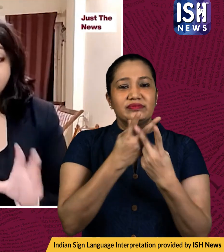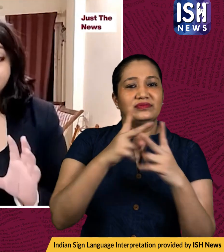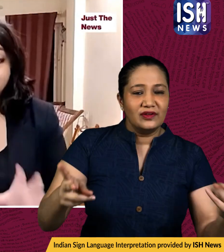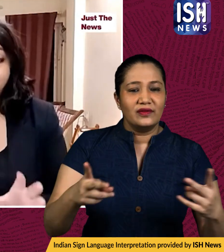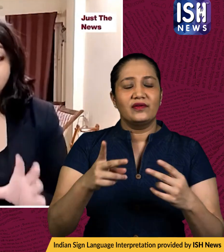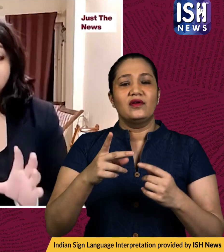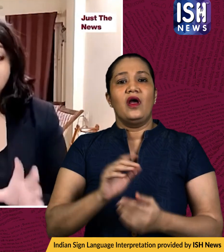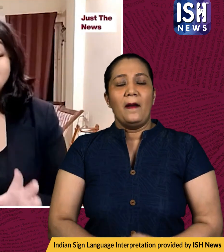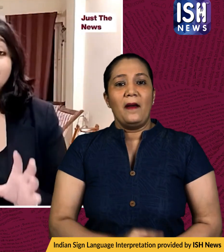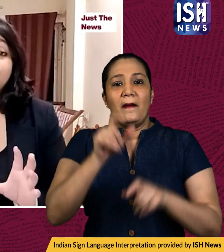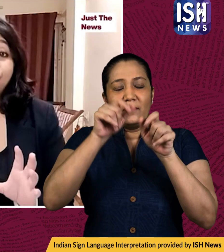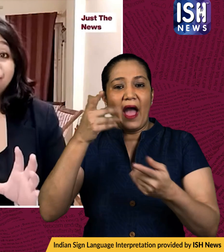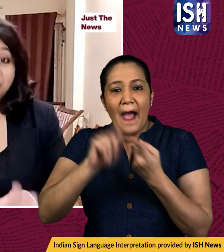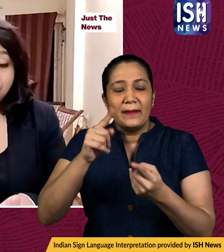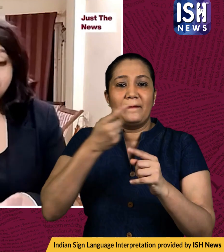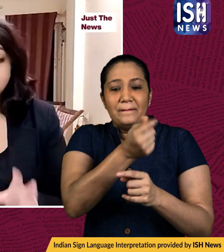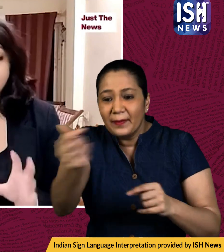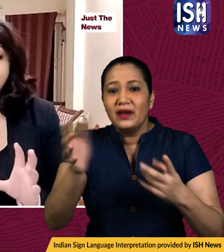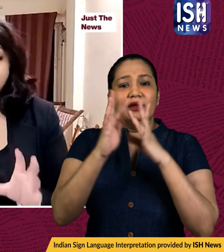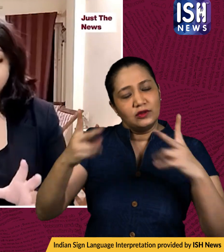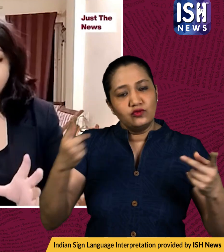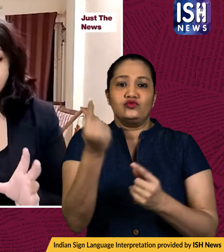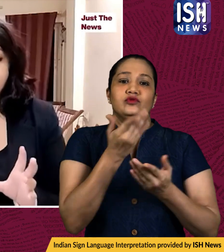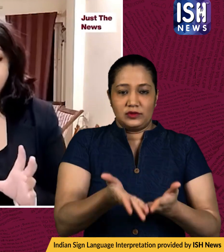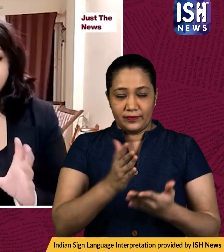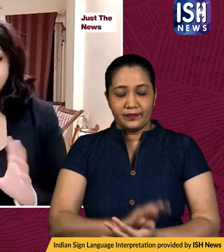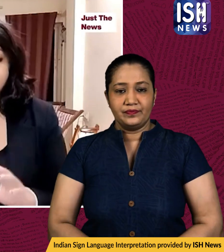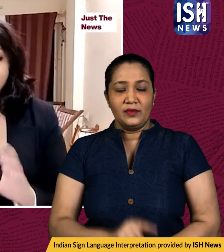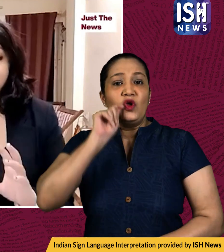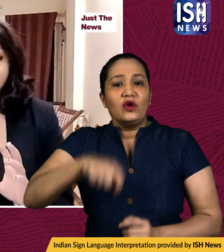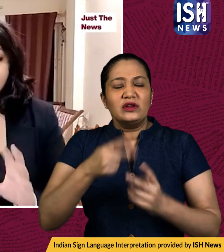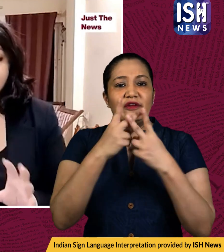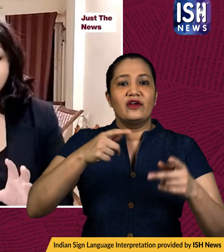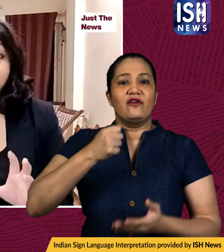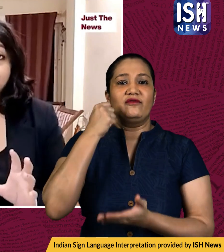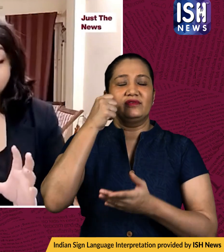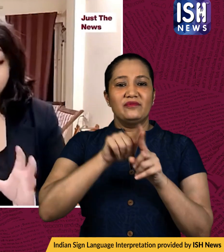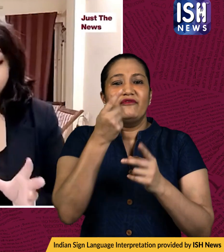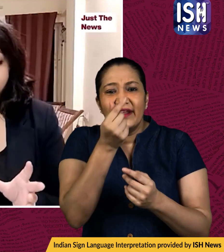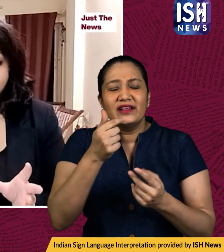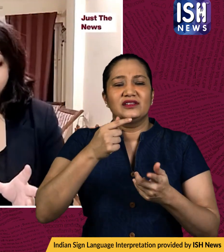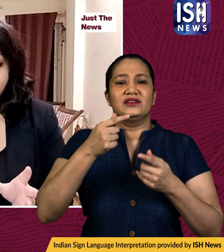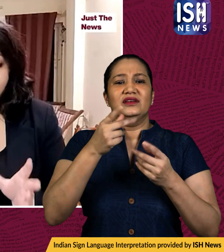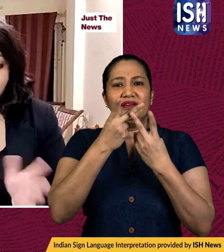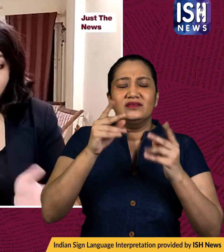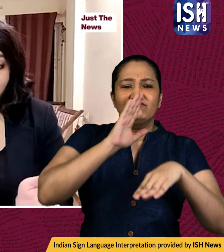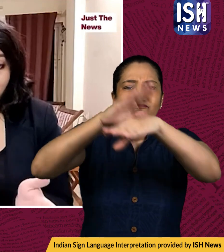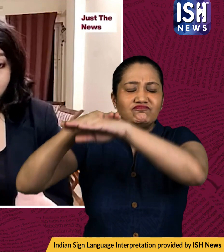and shore up the balance of payments ukraine had turned to financing uh from allies